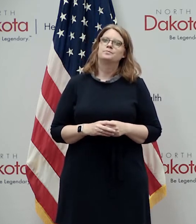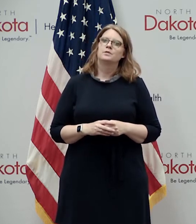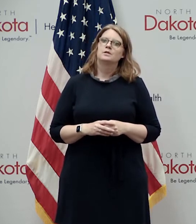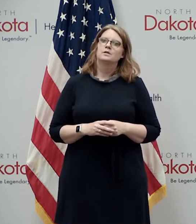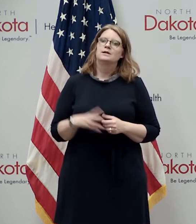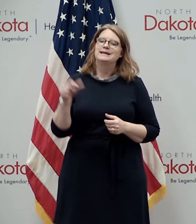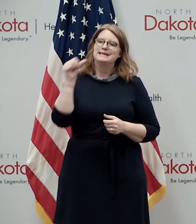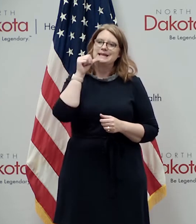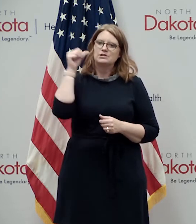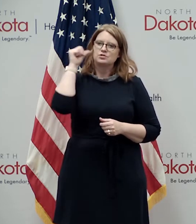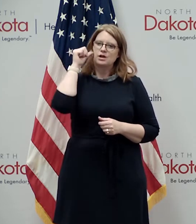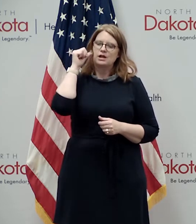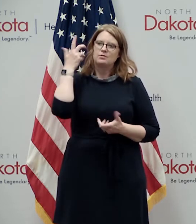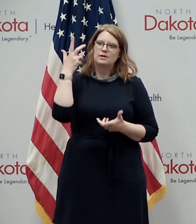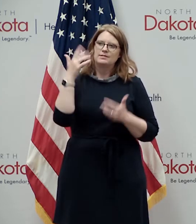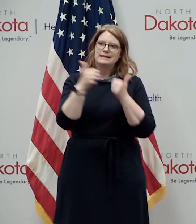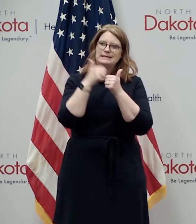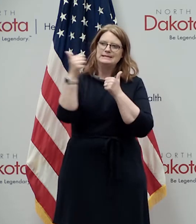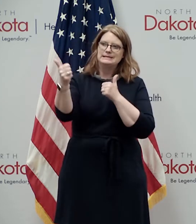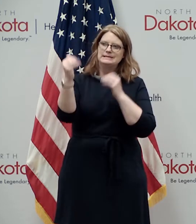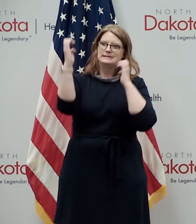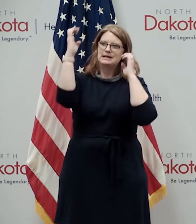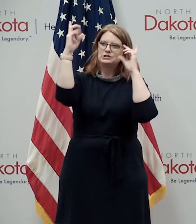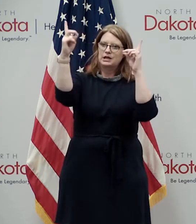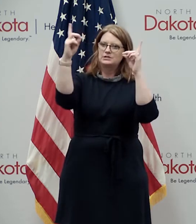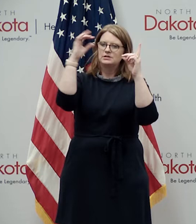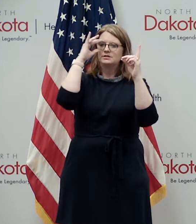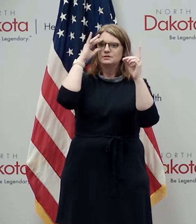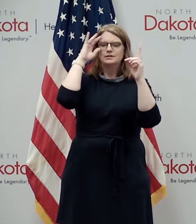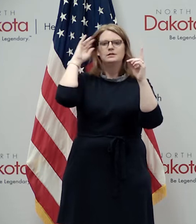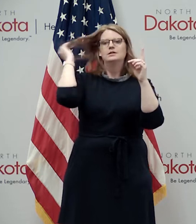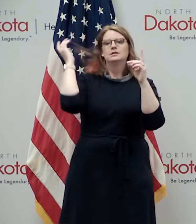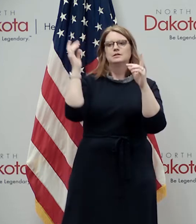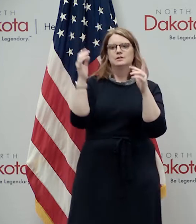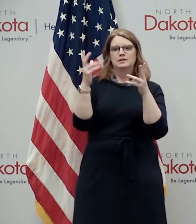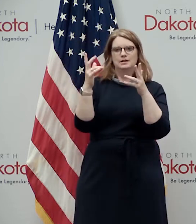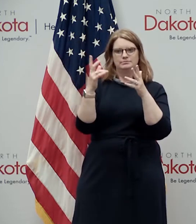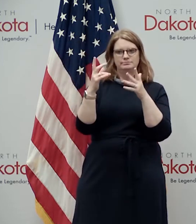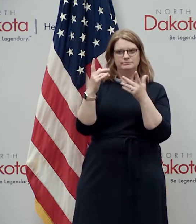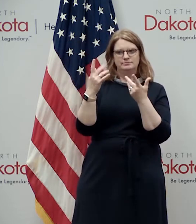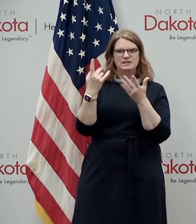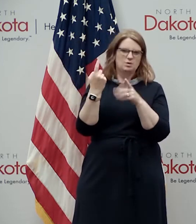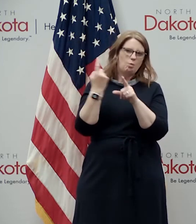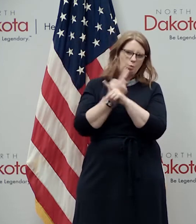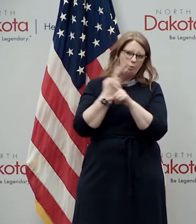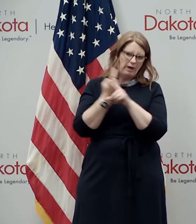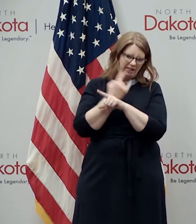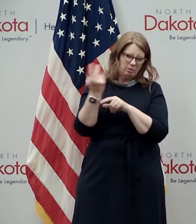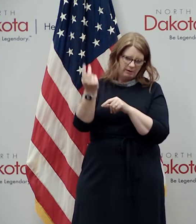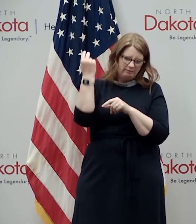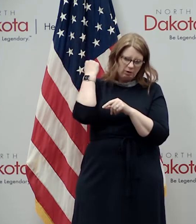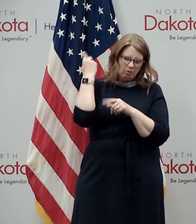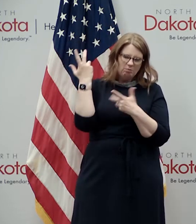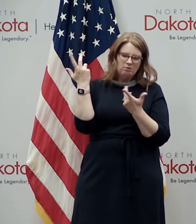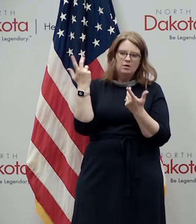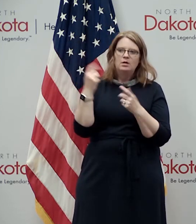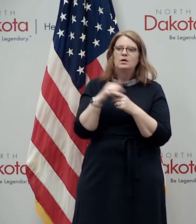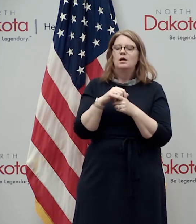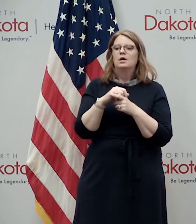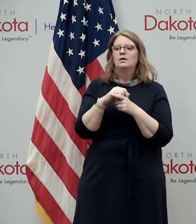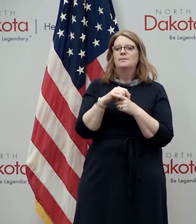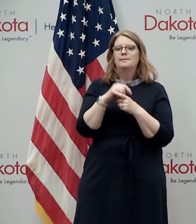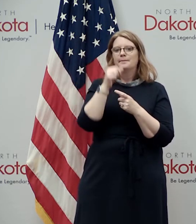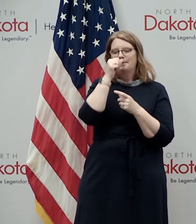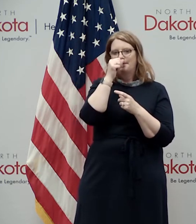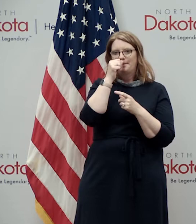the distance education and the um and i say strat review i mean as part of our regular ongoing government getting ready for